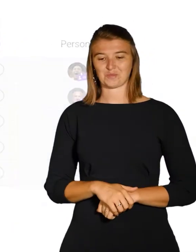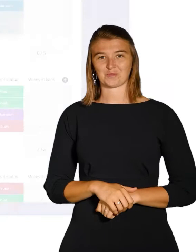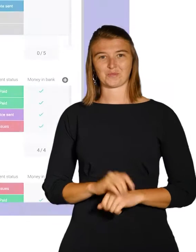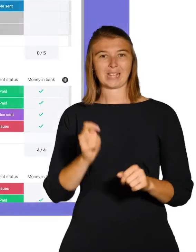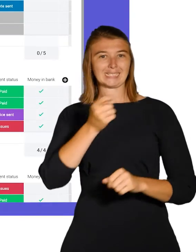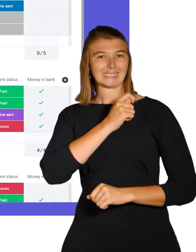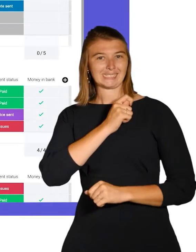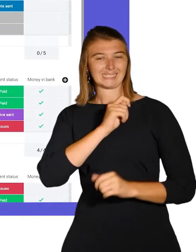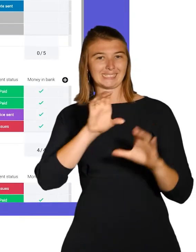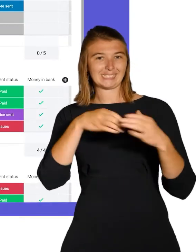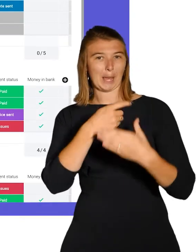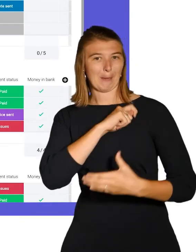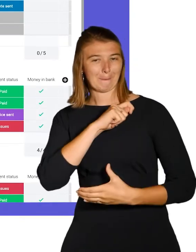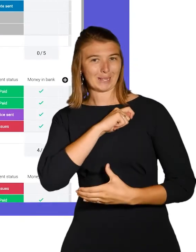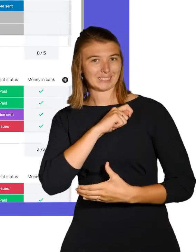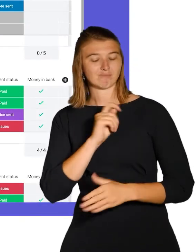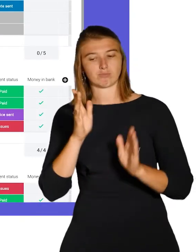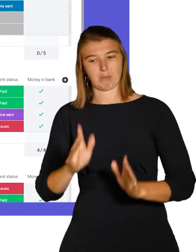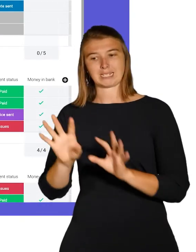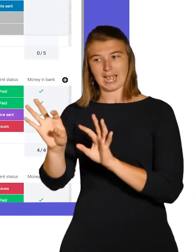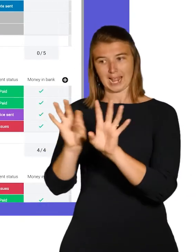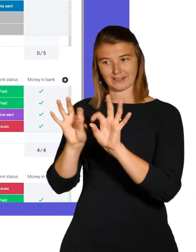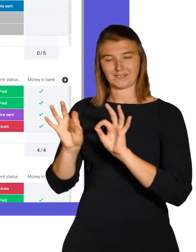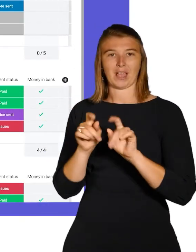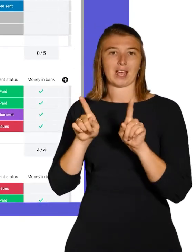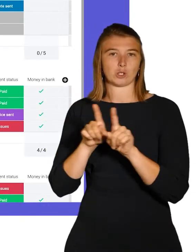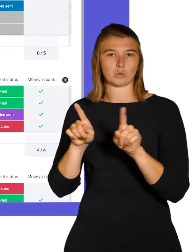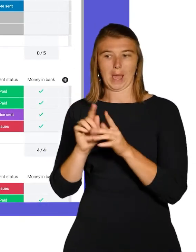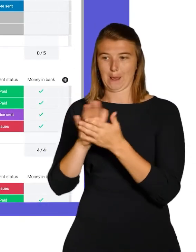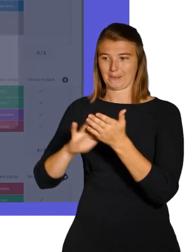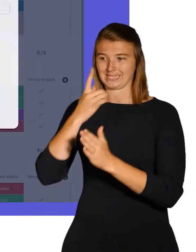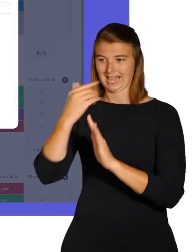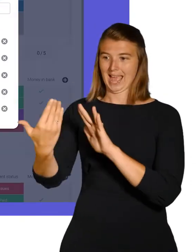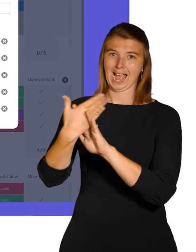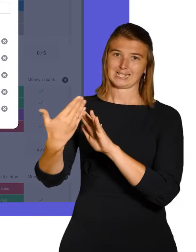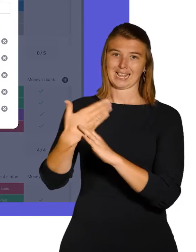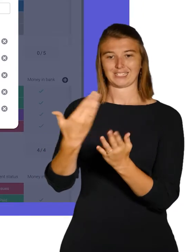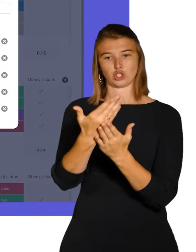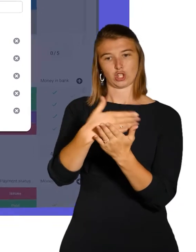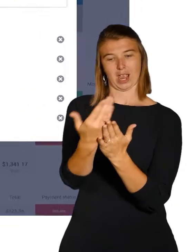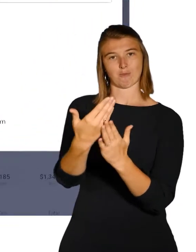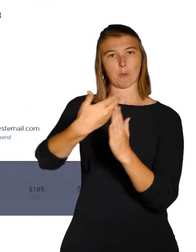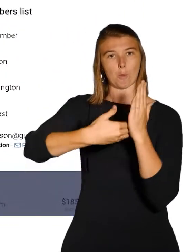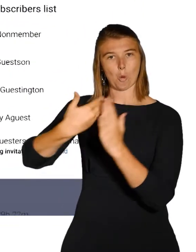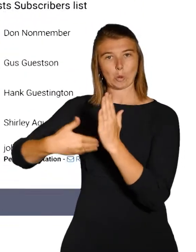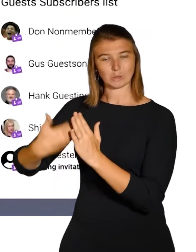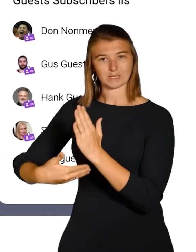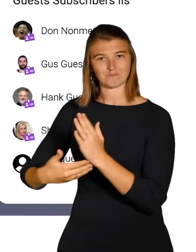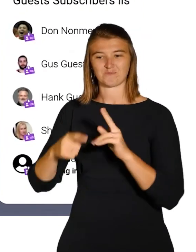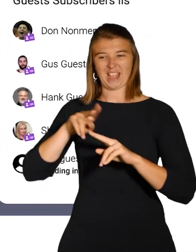Team members must also be invited in order to access shareable boards. You can invite your internal users on the left side of the